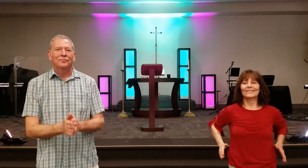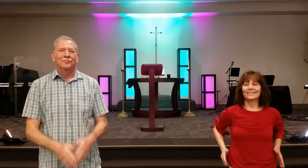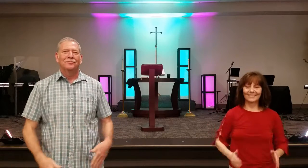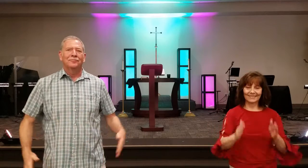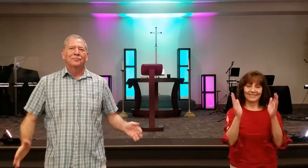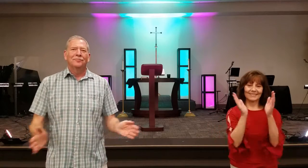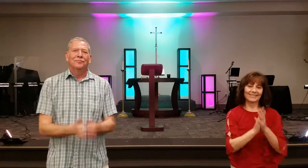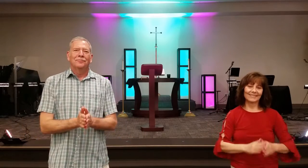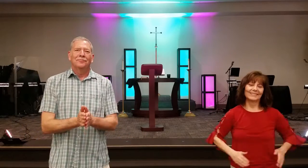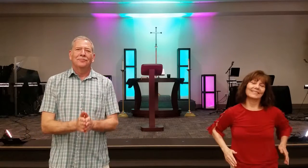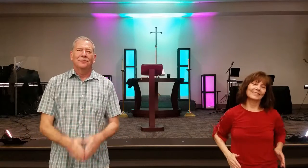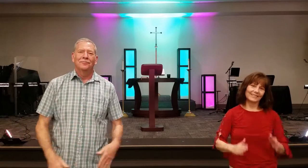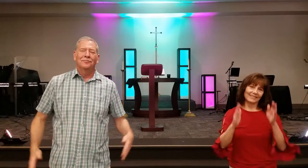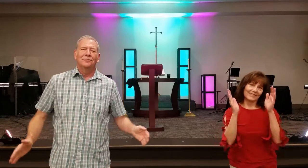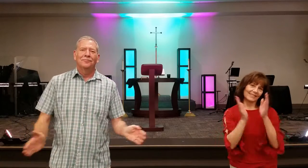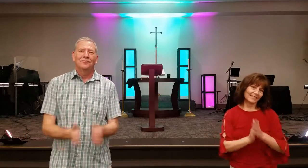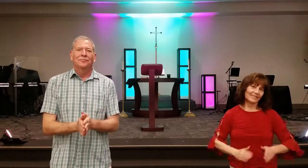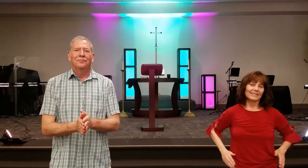Praise the Lord.